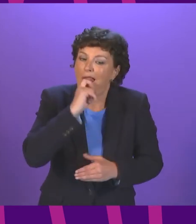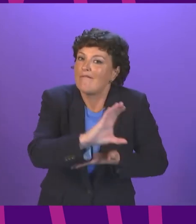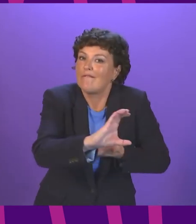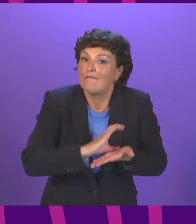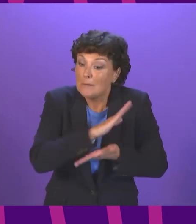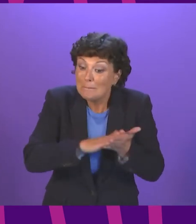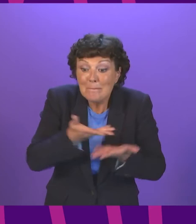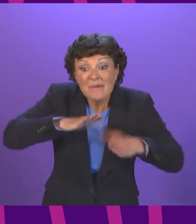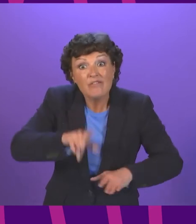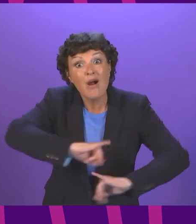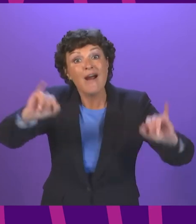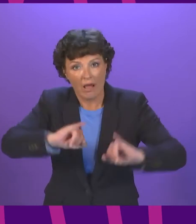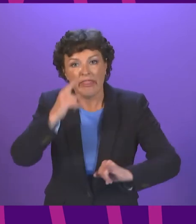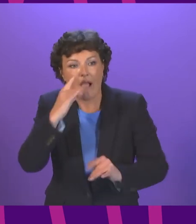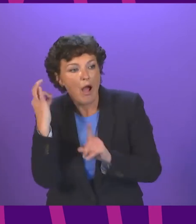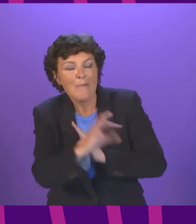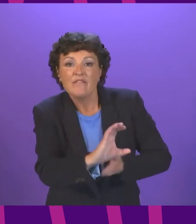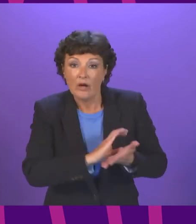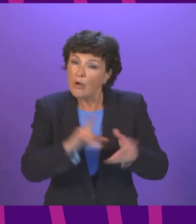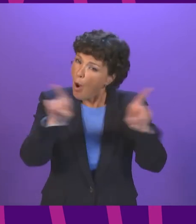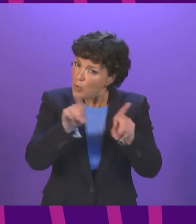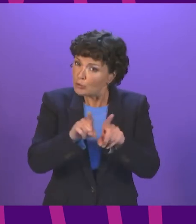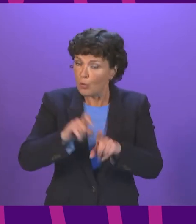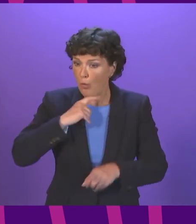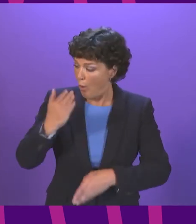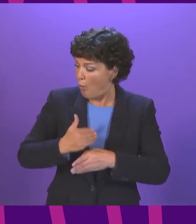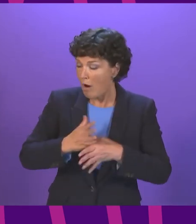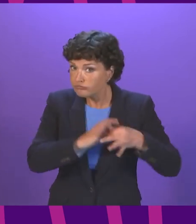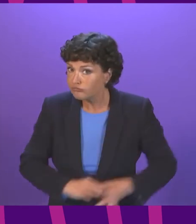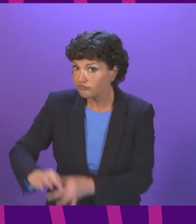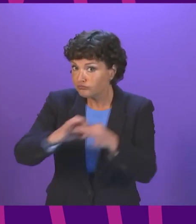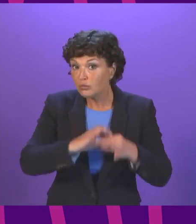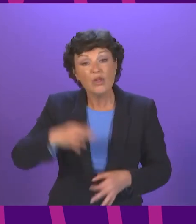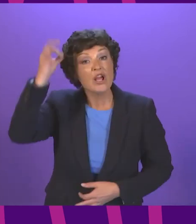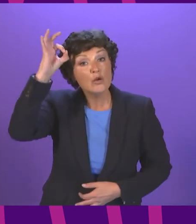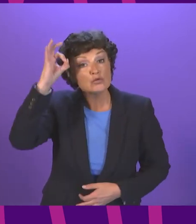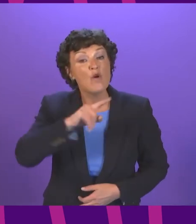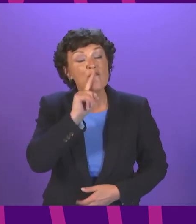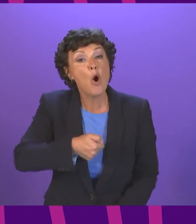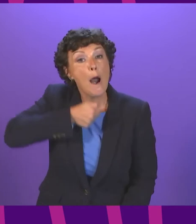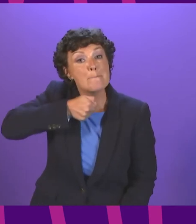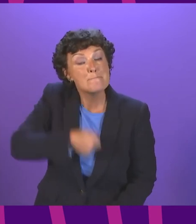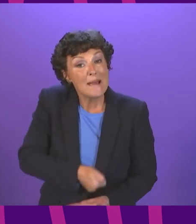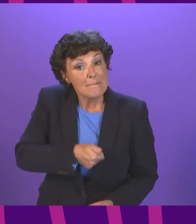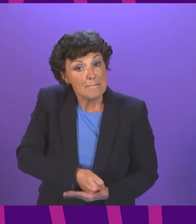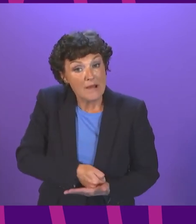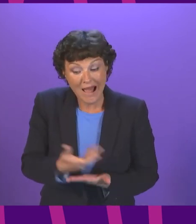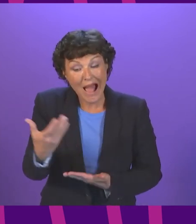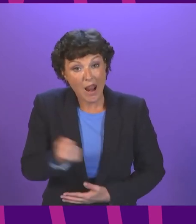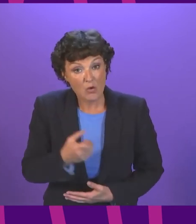Parliament And we will also work with local authorities to introduce a minimum national allowance for foster and kinship care